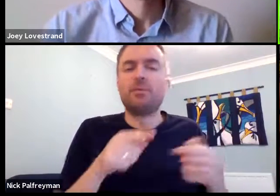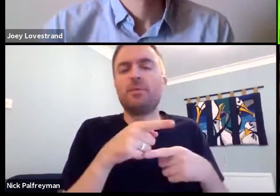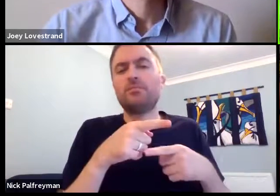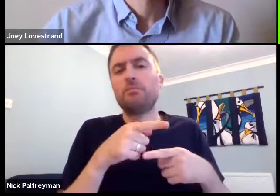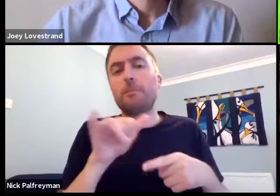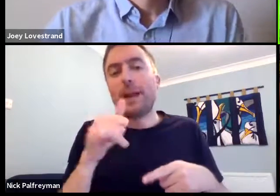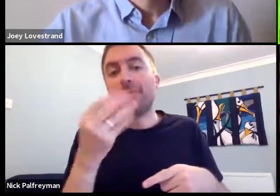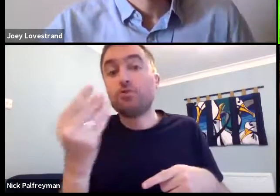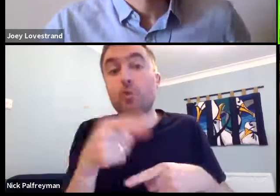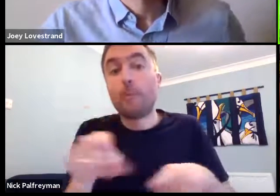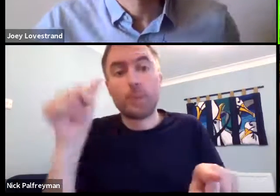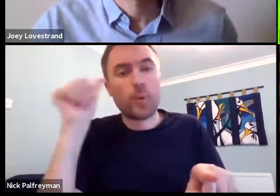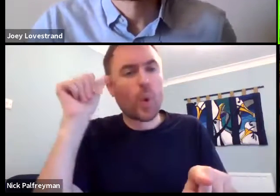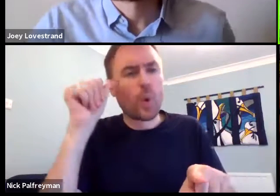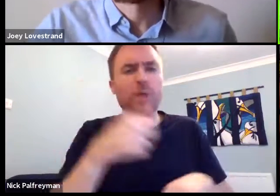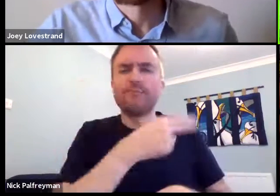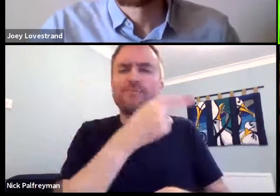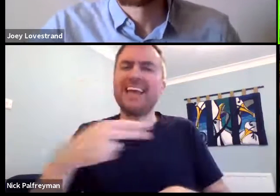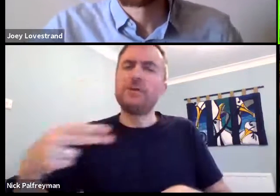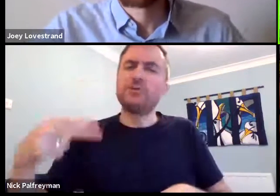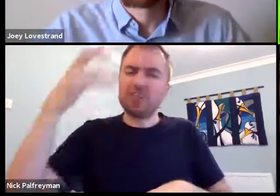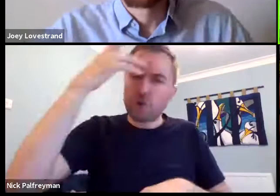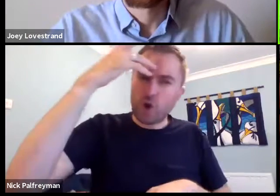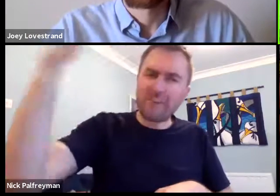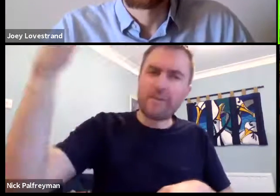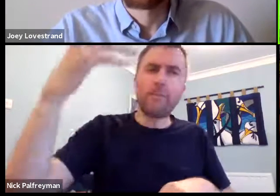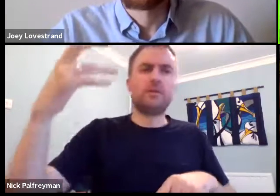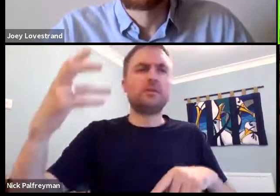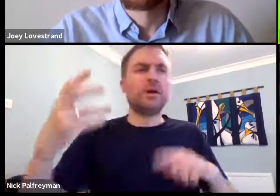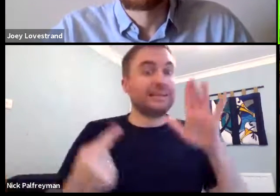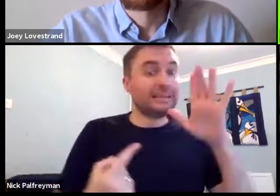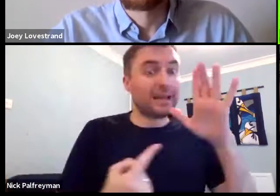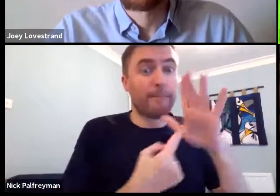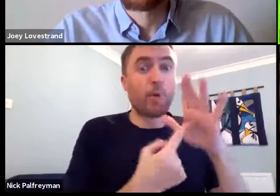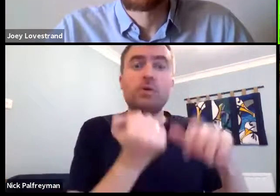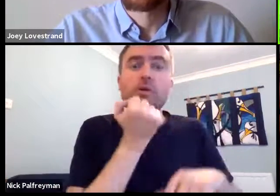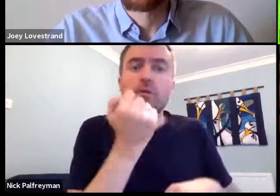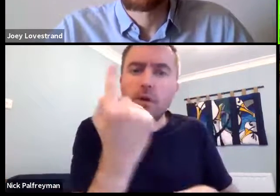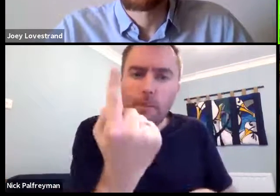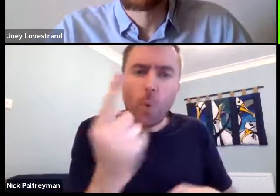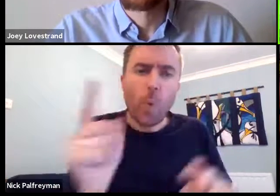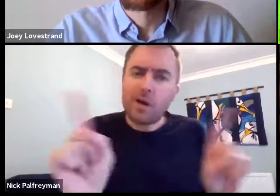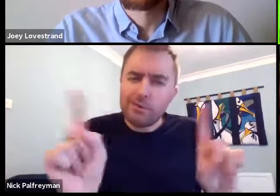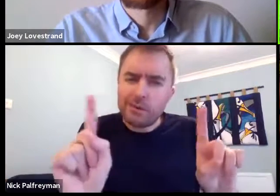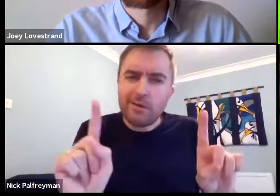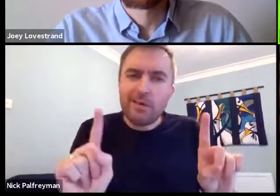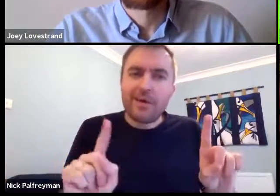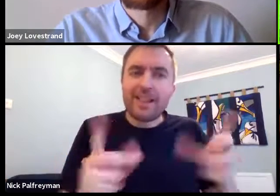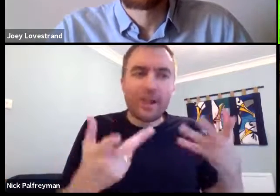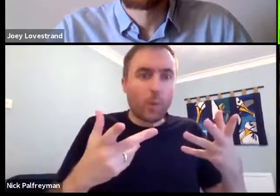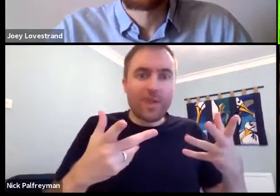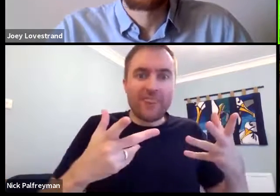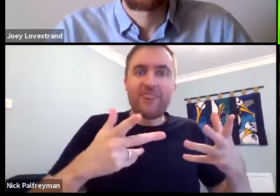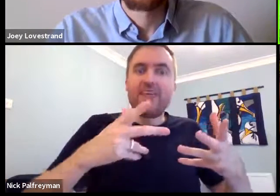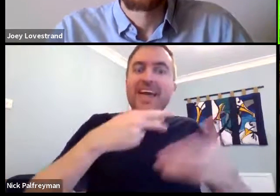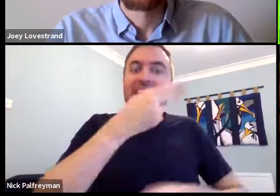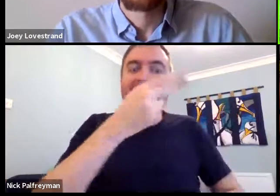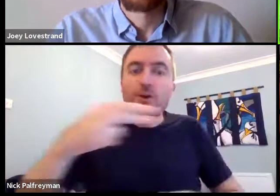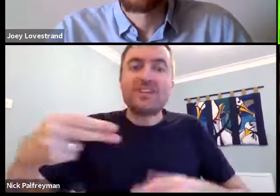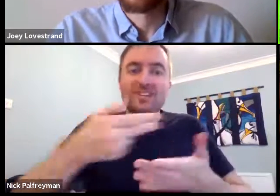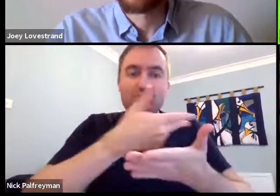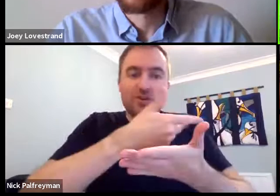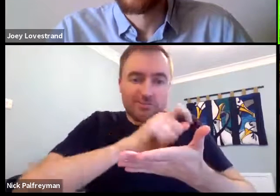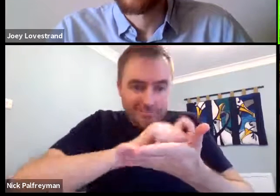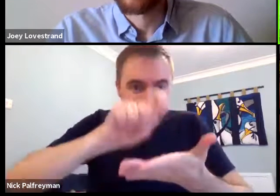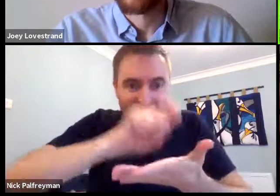it in the years to come. And maybe some of you know that the Indonesian government, the most important